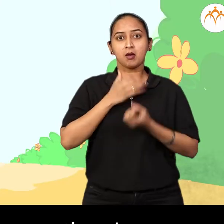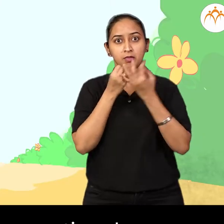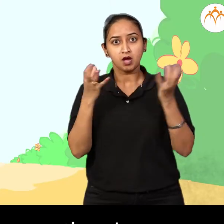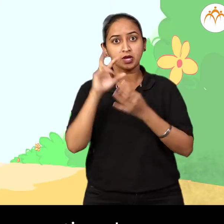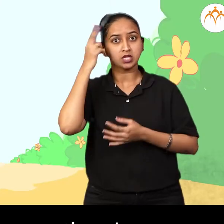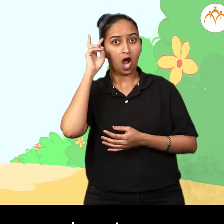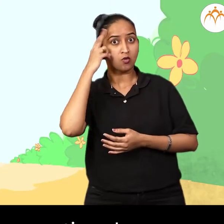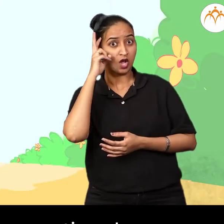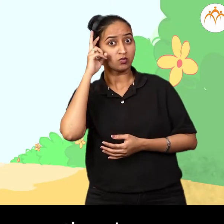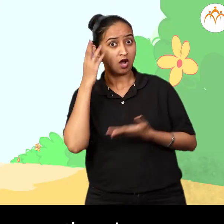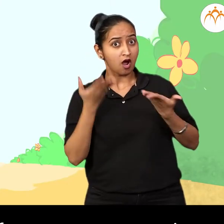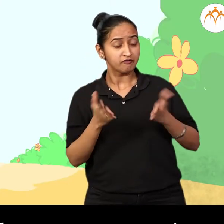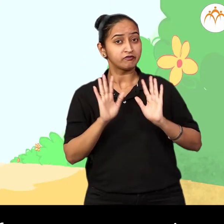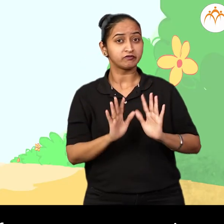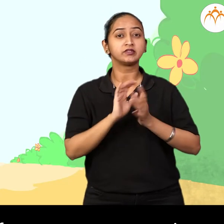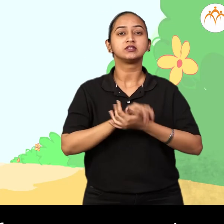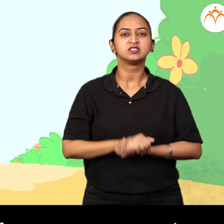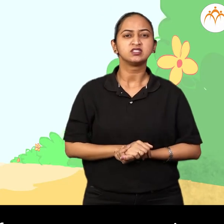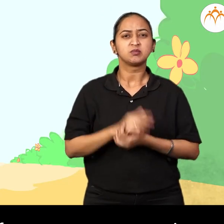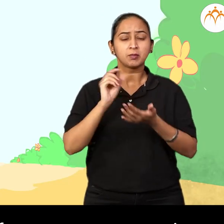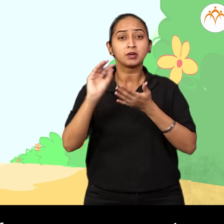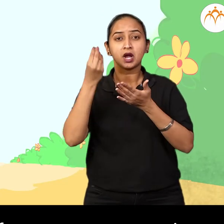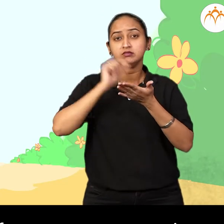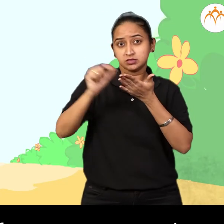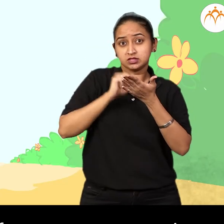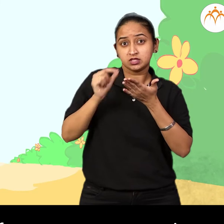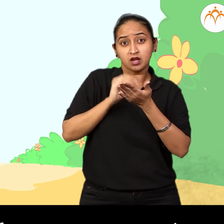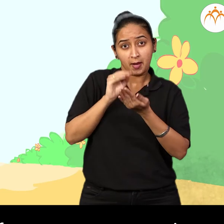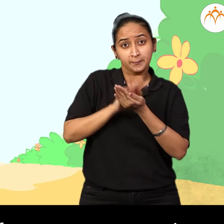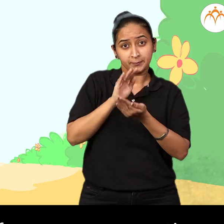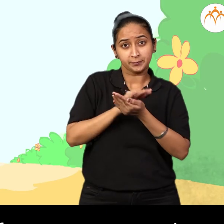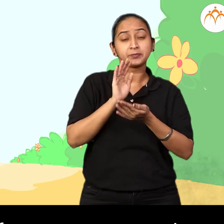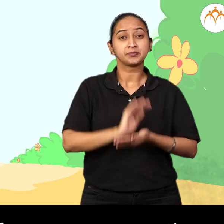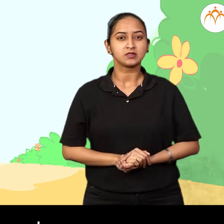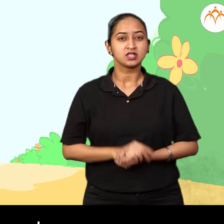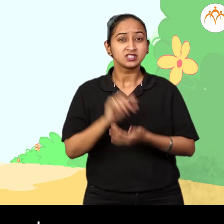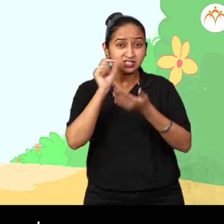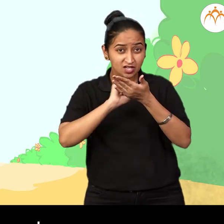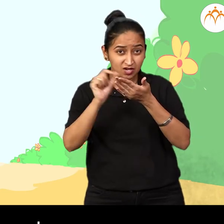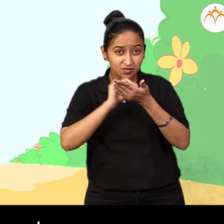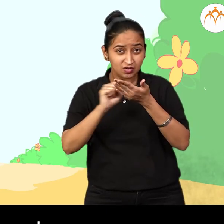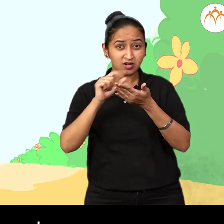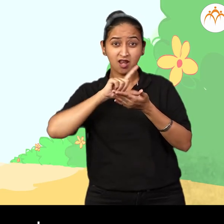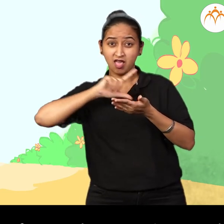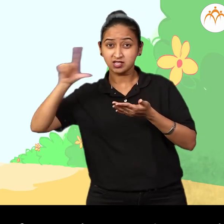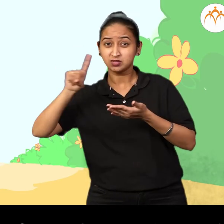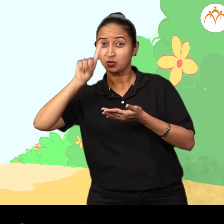many questions. You must be thinking of many more questions. Write them down. And yes,